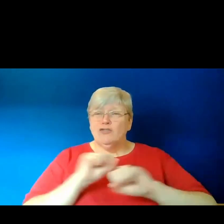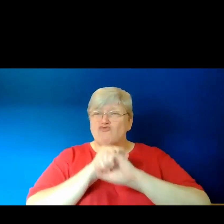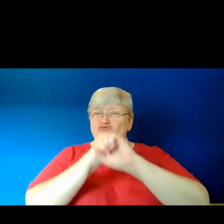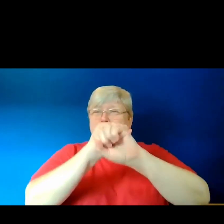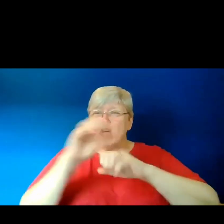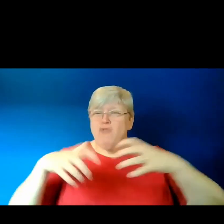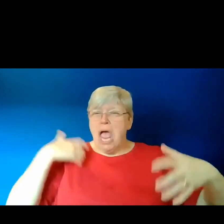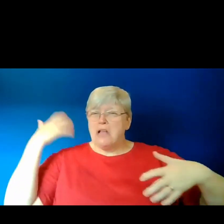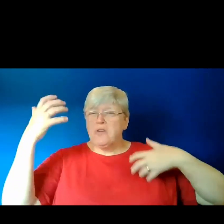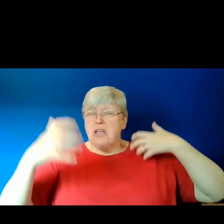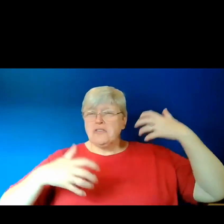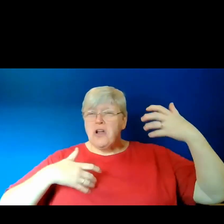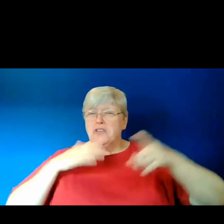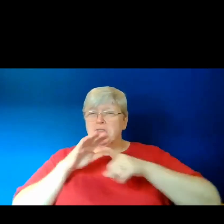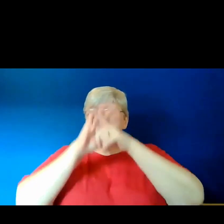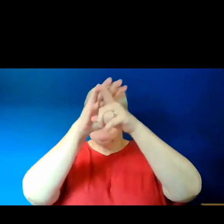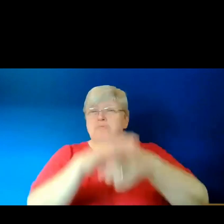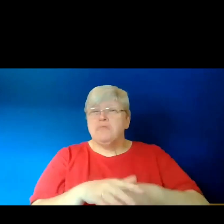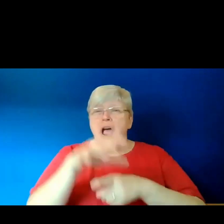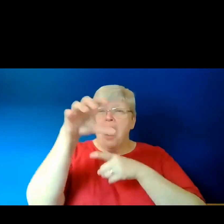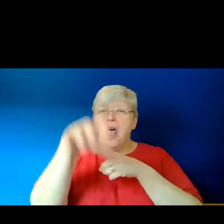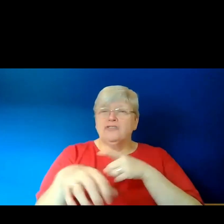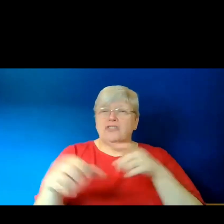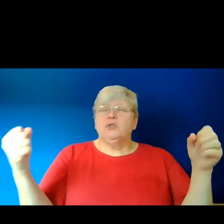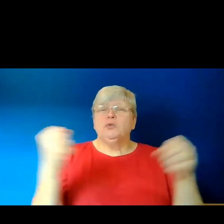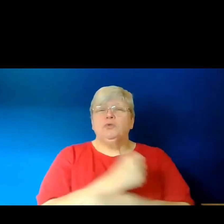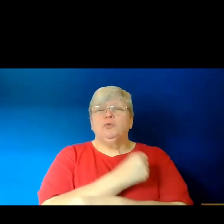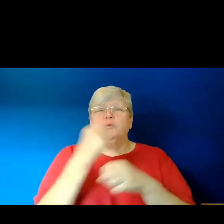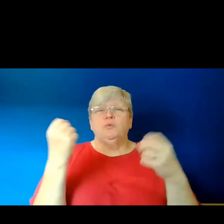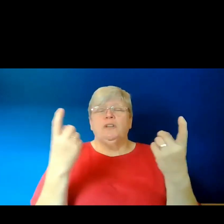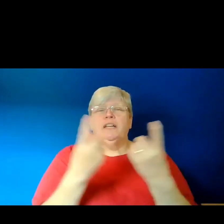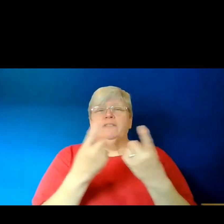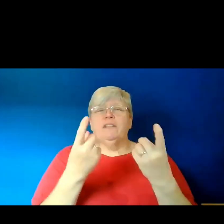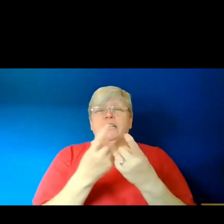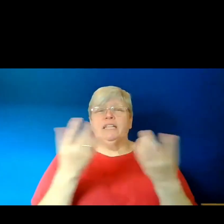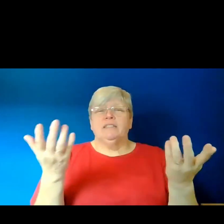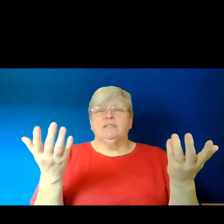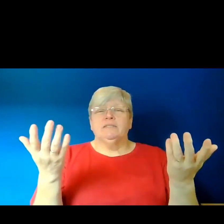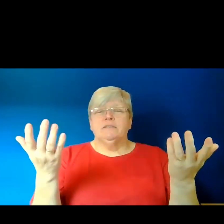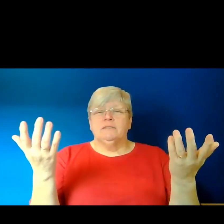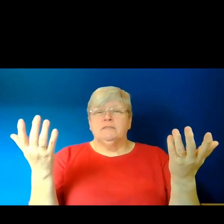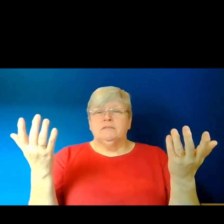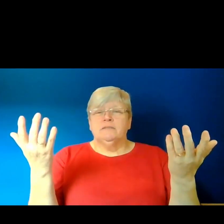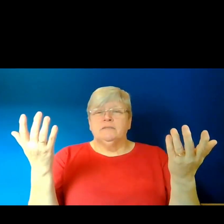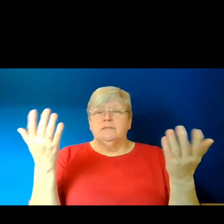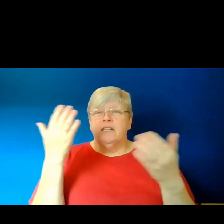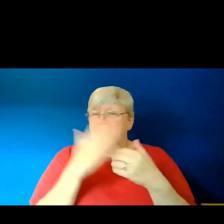reconquer the country, undo the ties of serfdom, and never bend my back to be